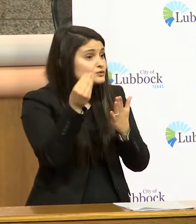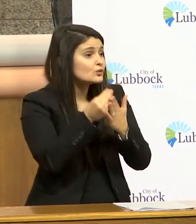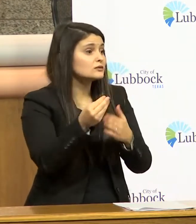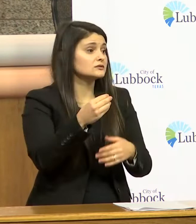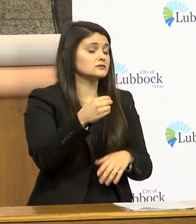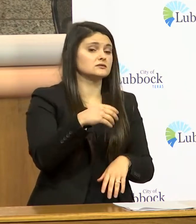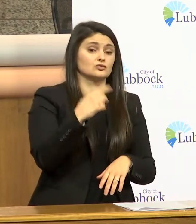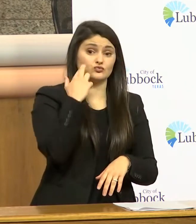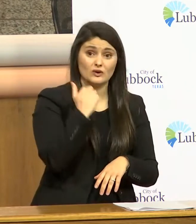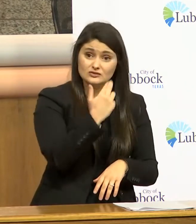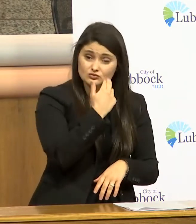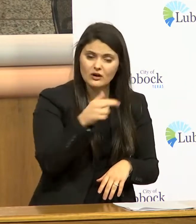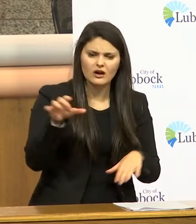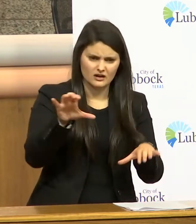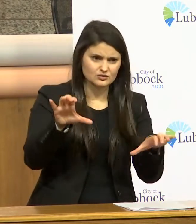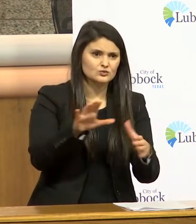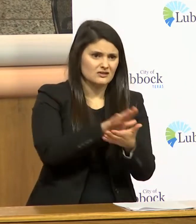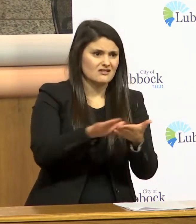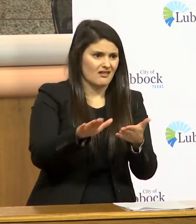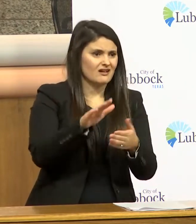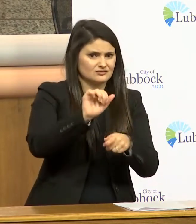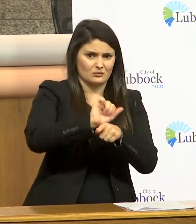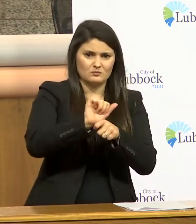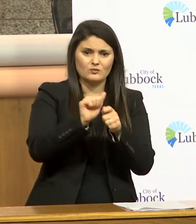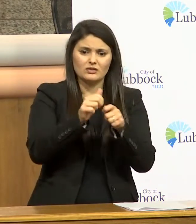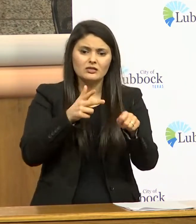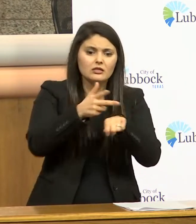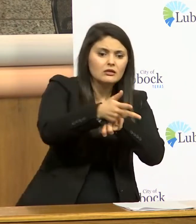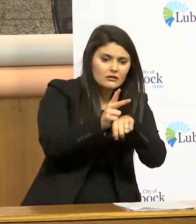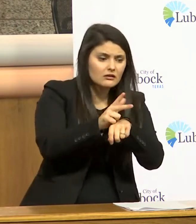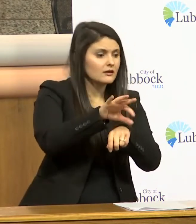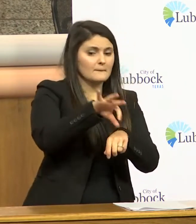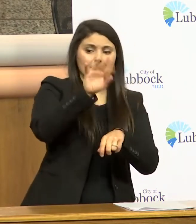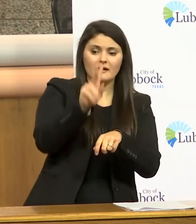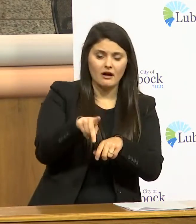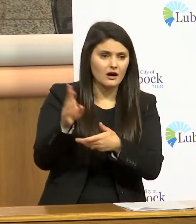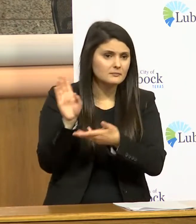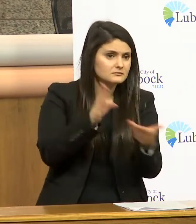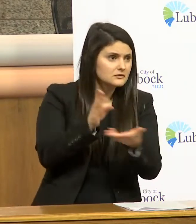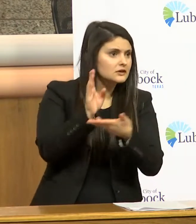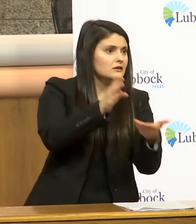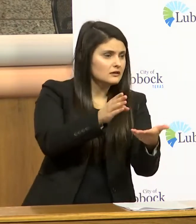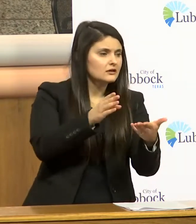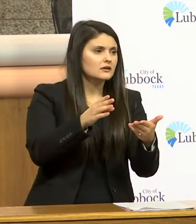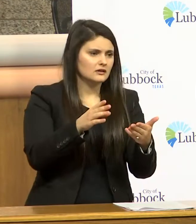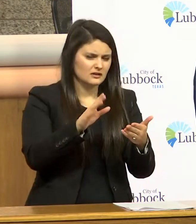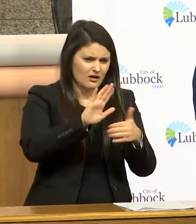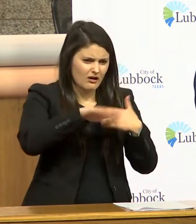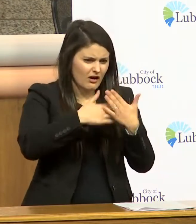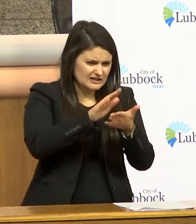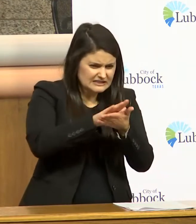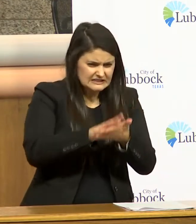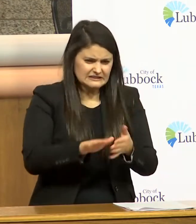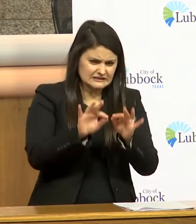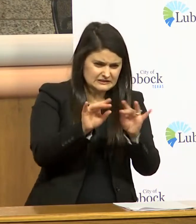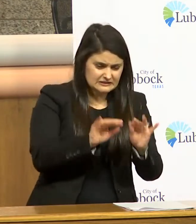know they're doing a nice job with their curbside pickup they're taking all the precautions the grocery stores are doing the